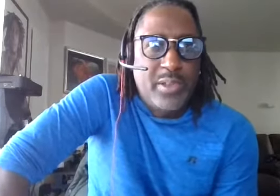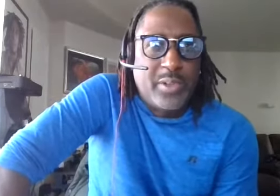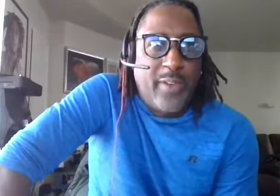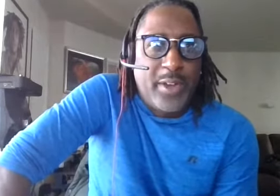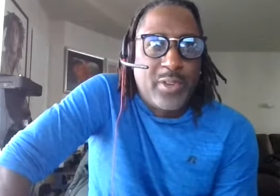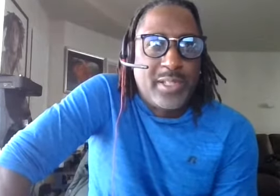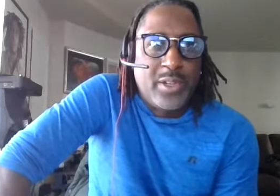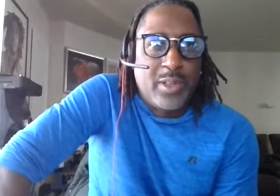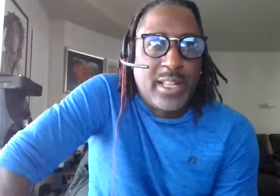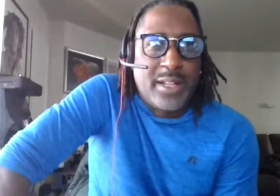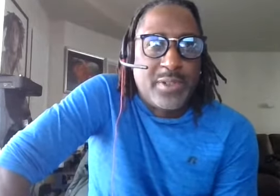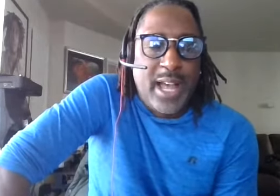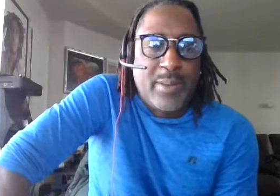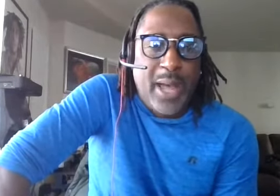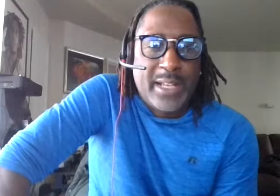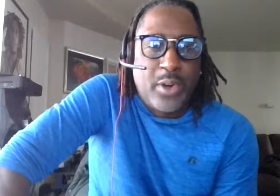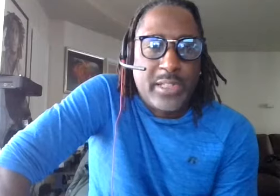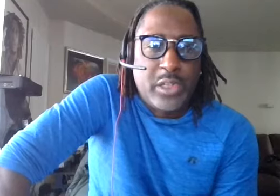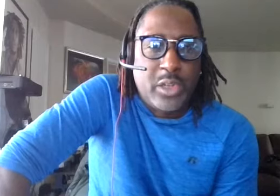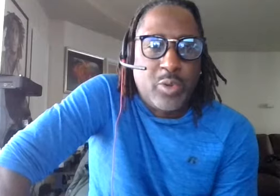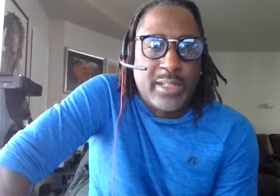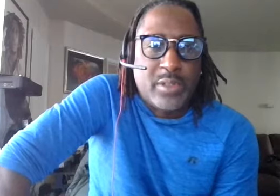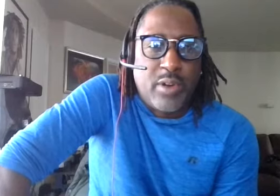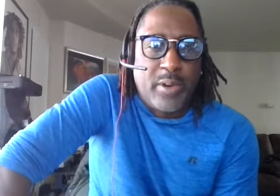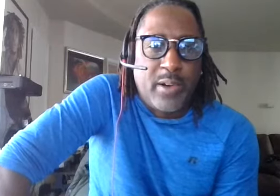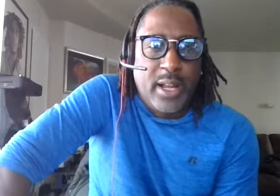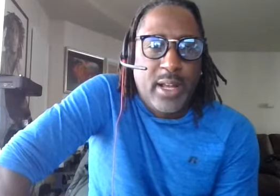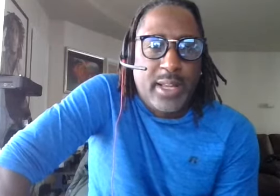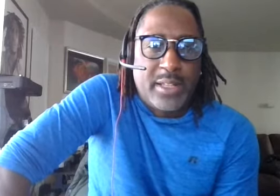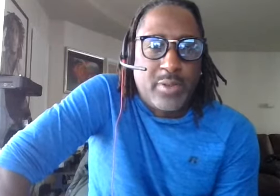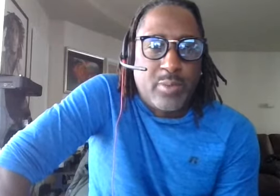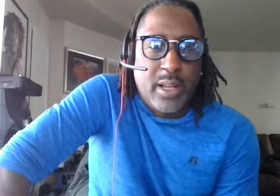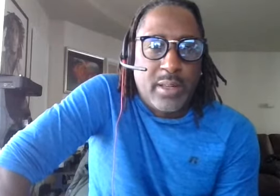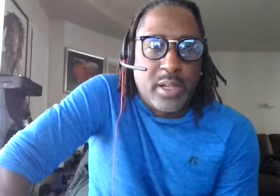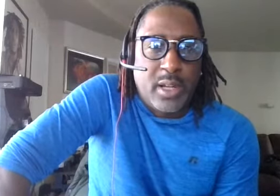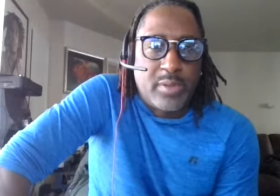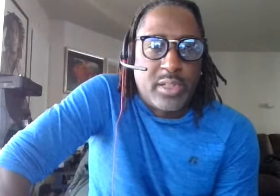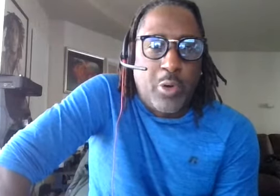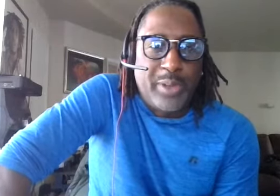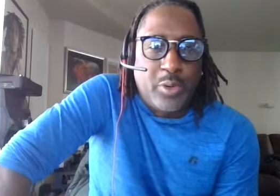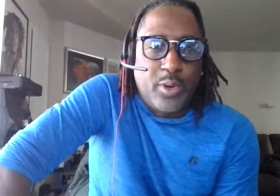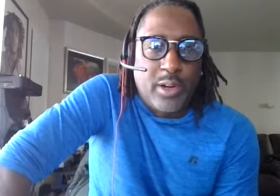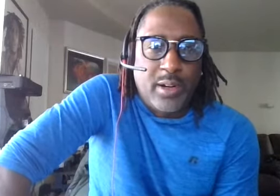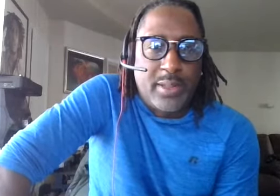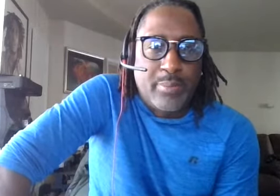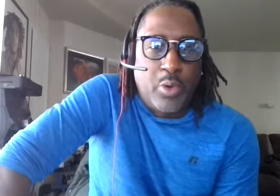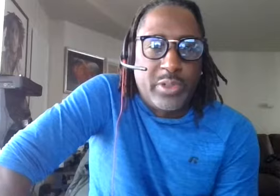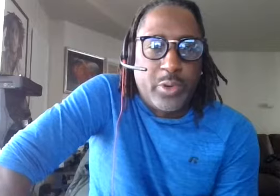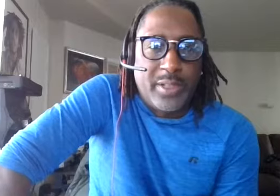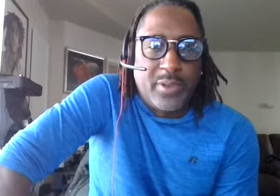musical values do you think that your dad passed on to you as a drummer like to to sculpt you or to mold you into